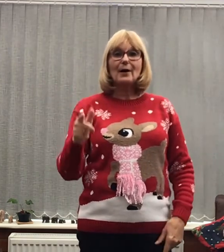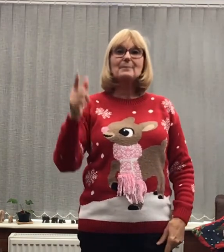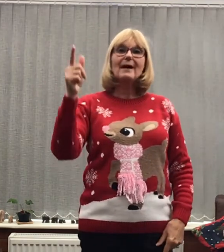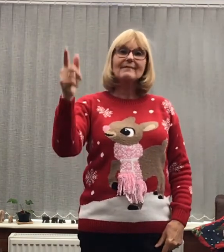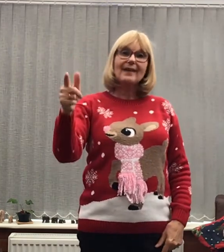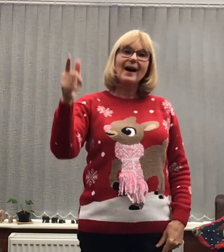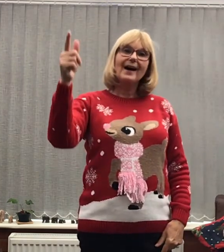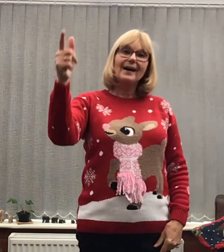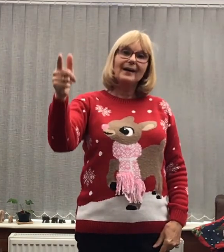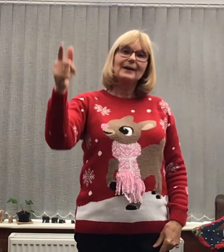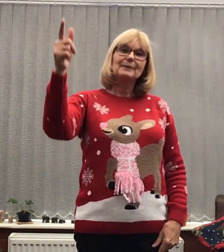afar.